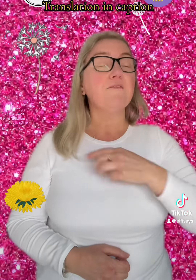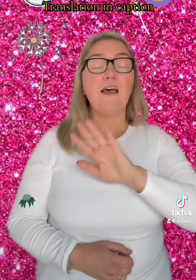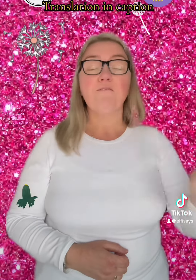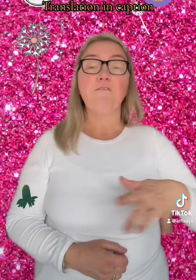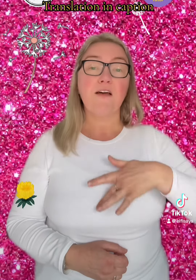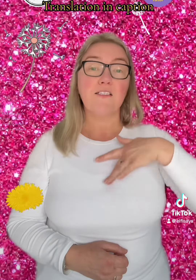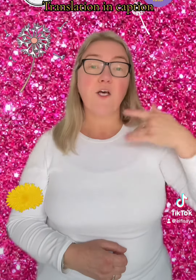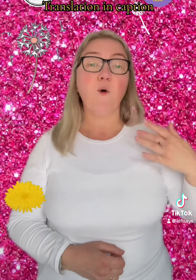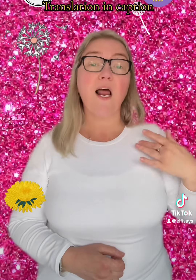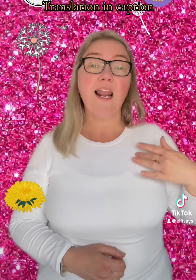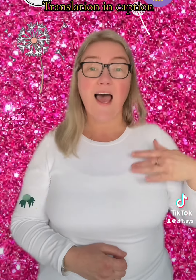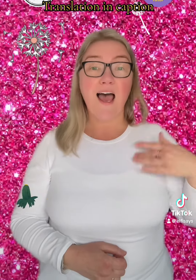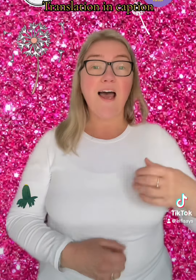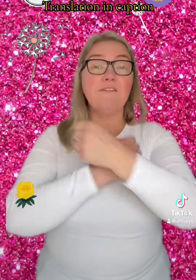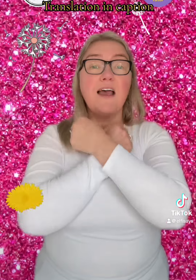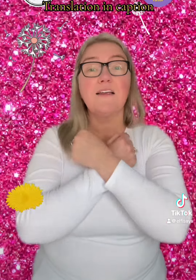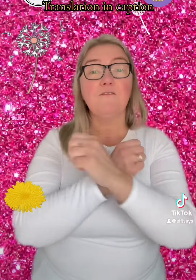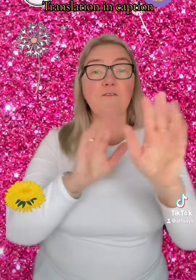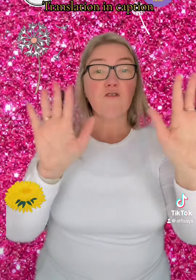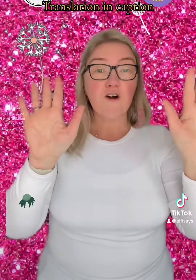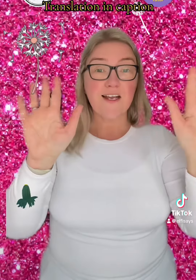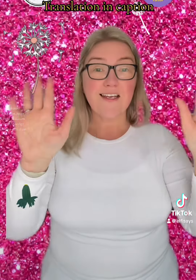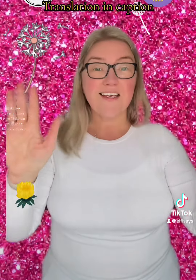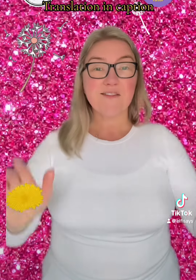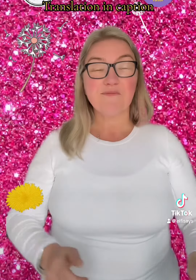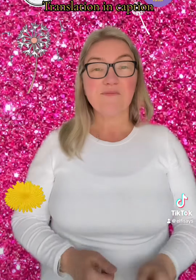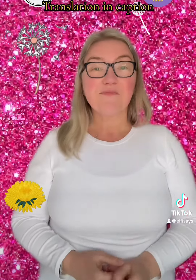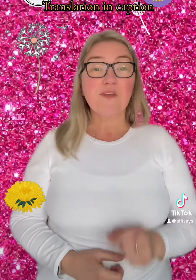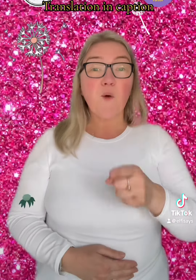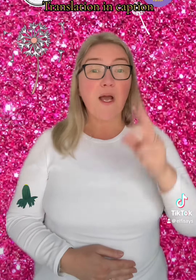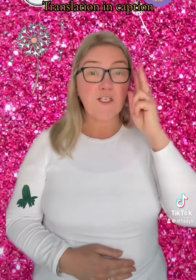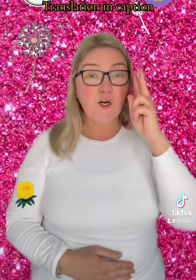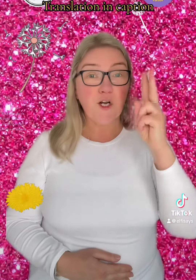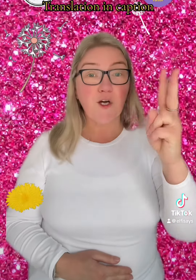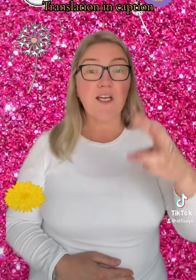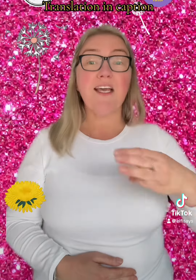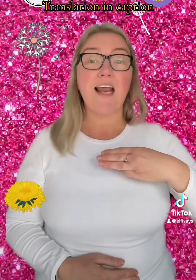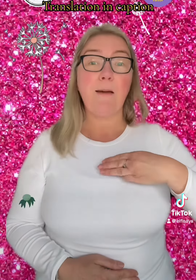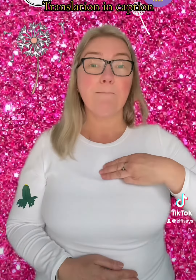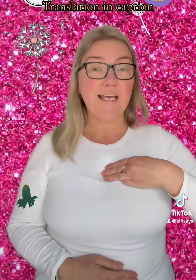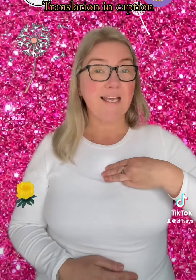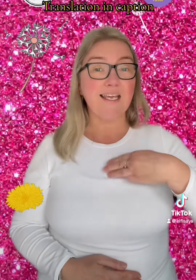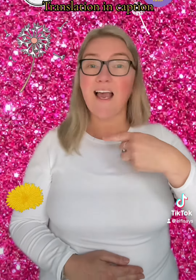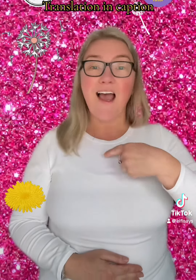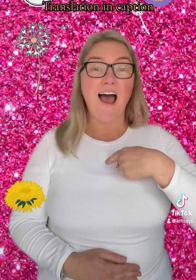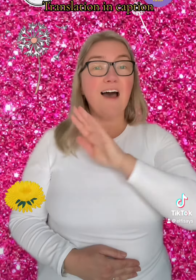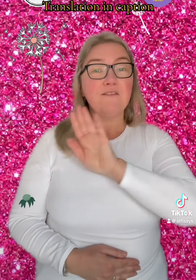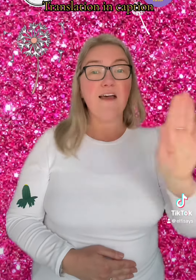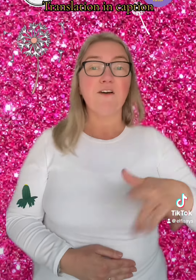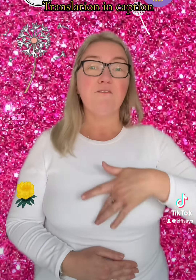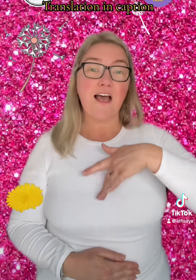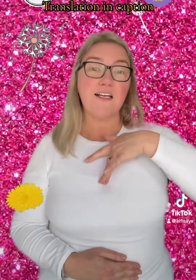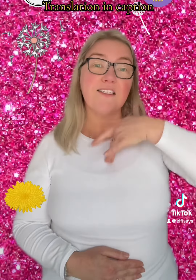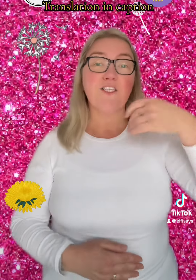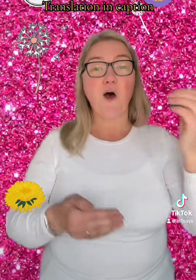never felt so alive and free When you're looking at me I've never felt so